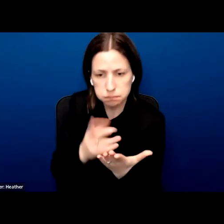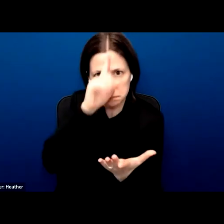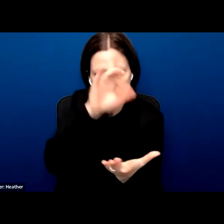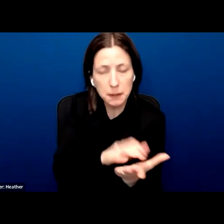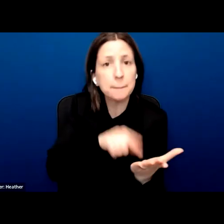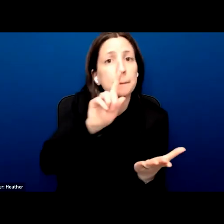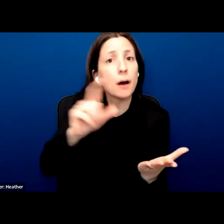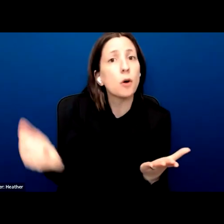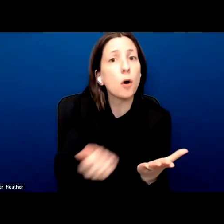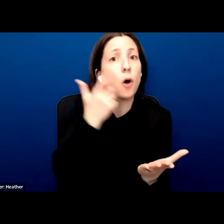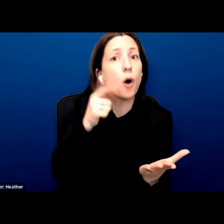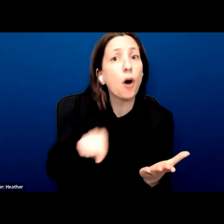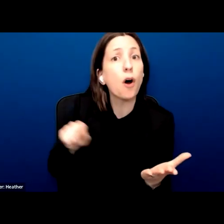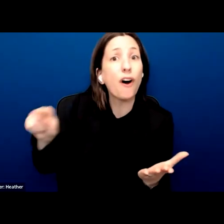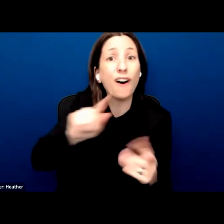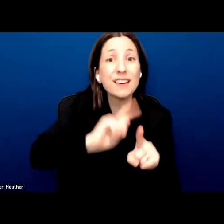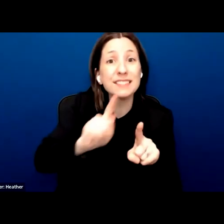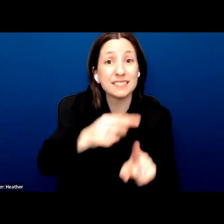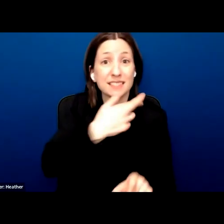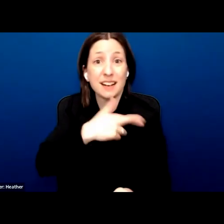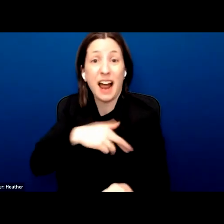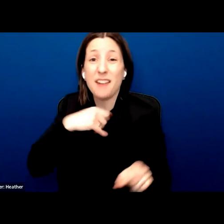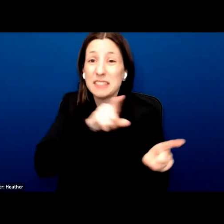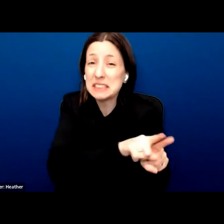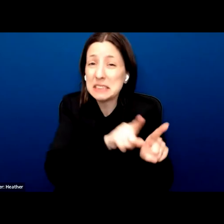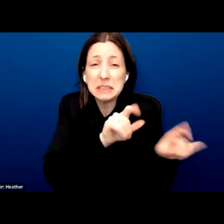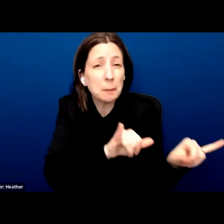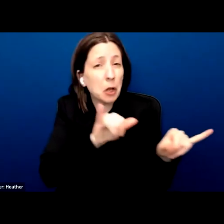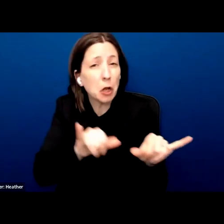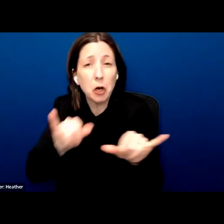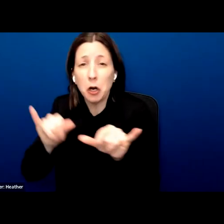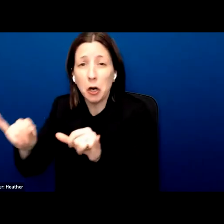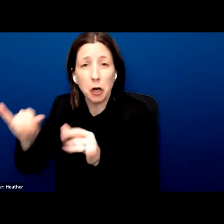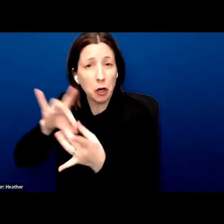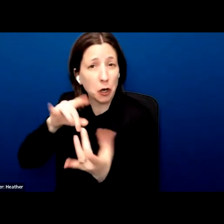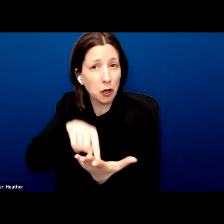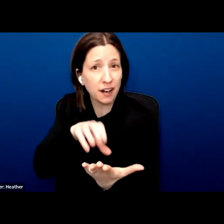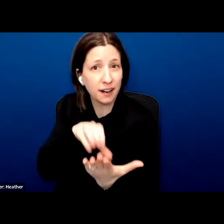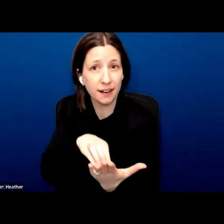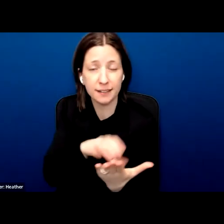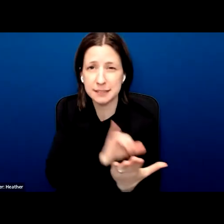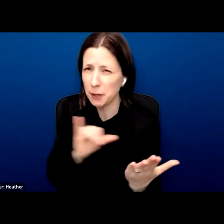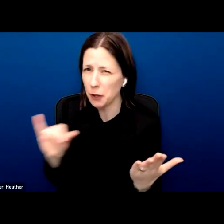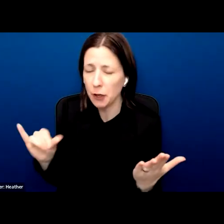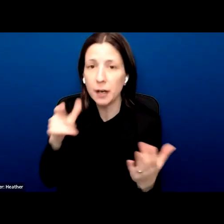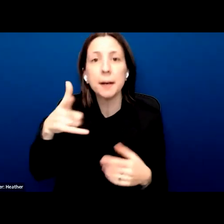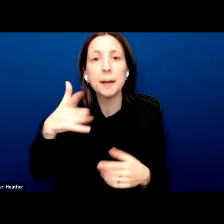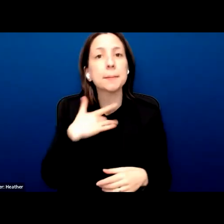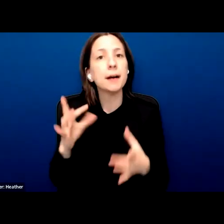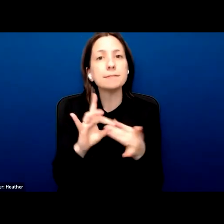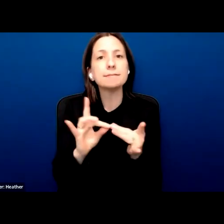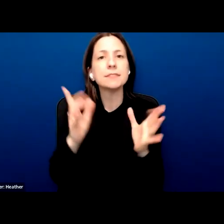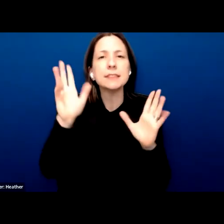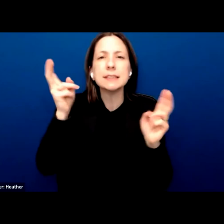imperatives. And you have often heard in them phrased more, more in the language of a golden